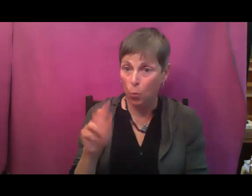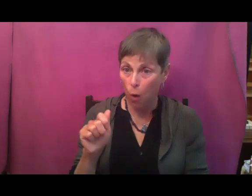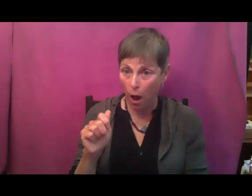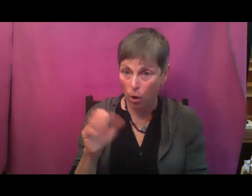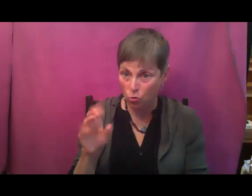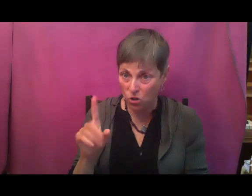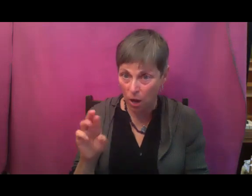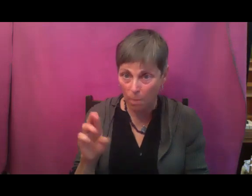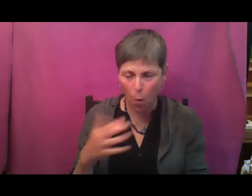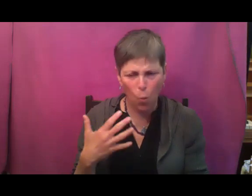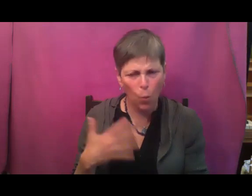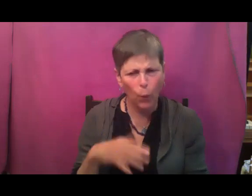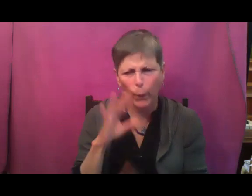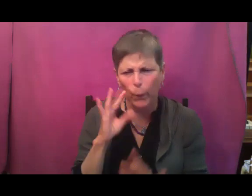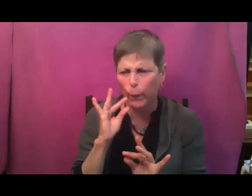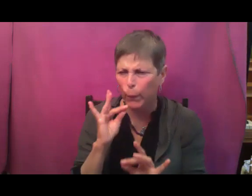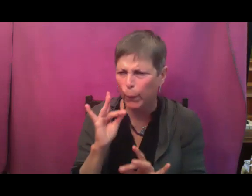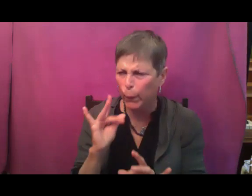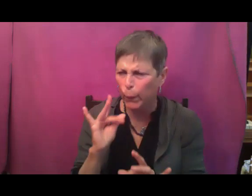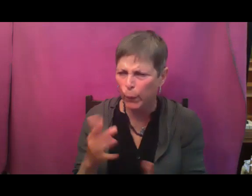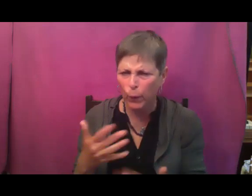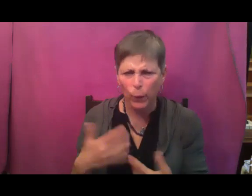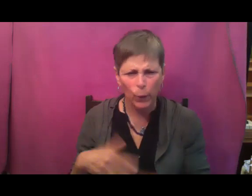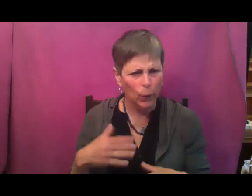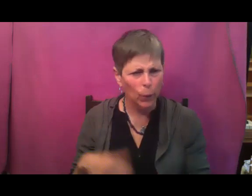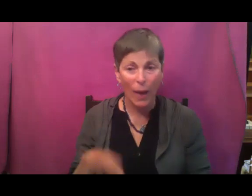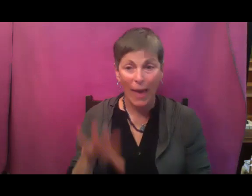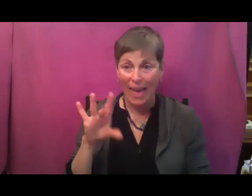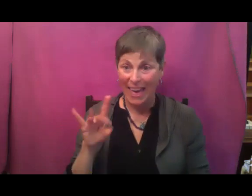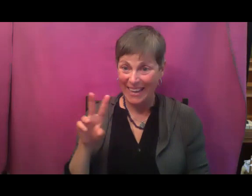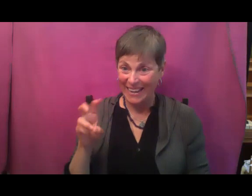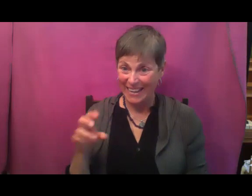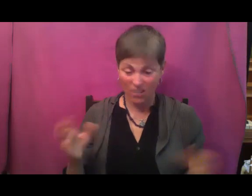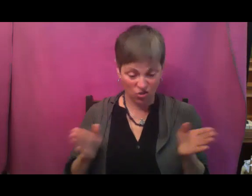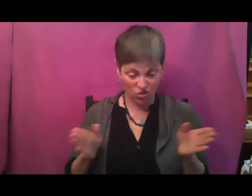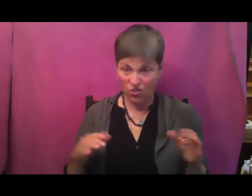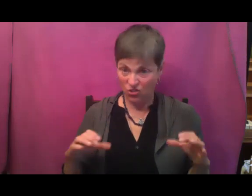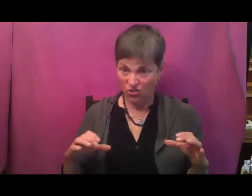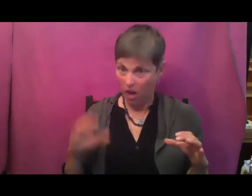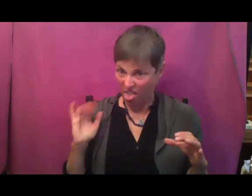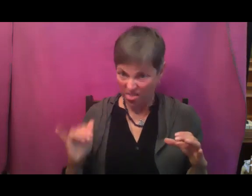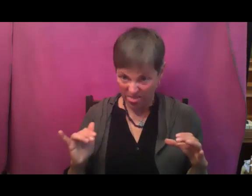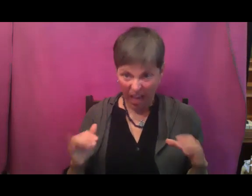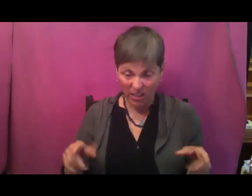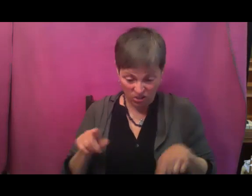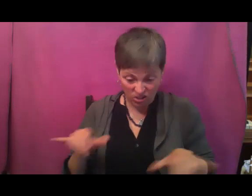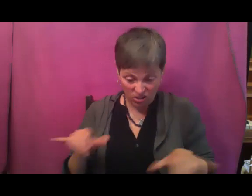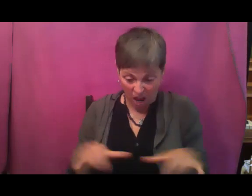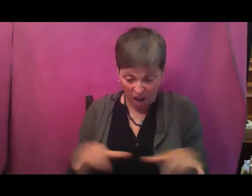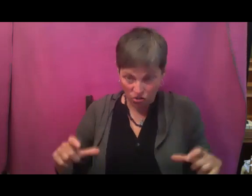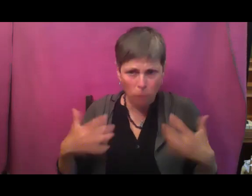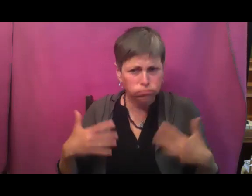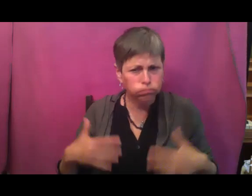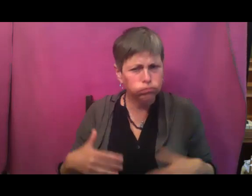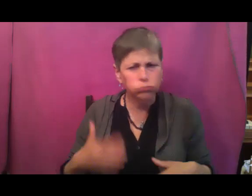I don't know what it is at about eight inches. It has this incredible sweetness that I've rarely